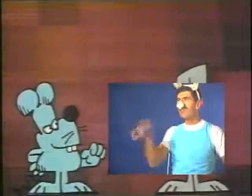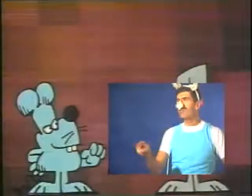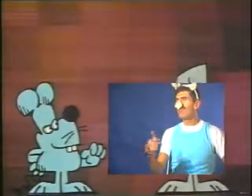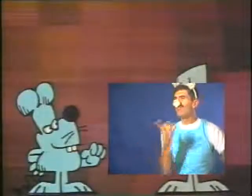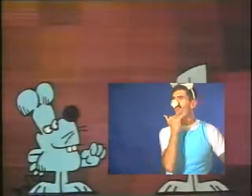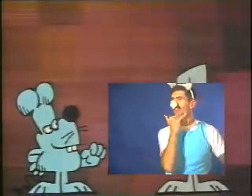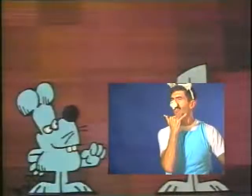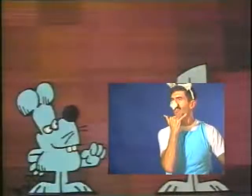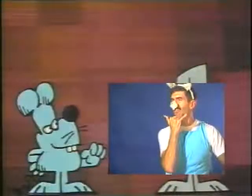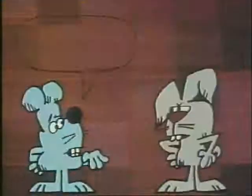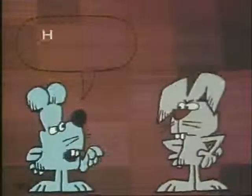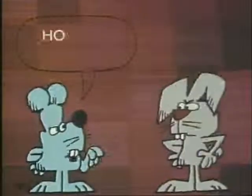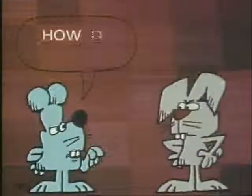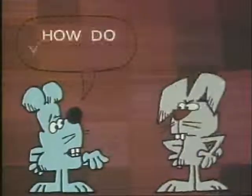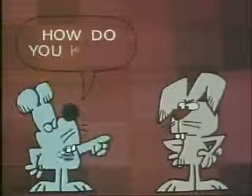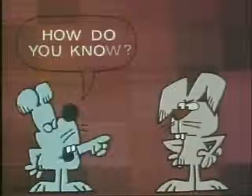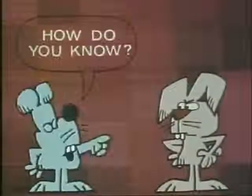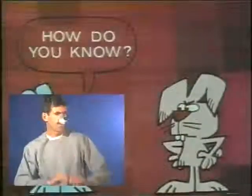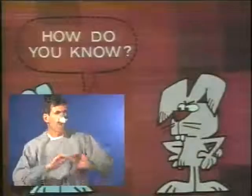You're wrong. How do you know?